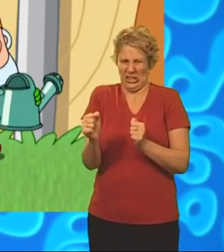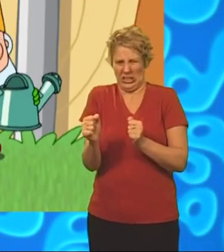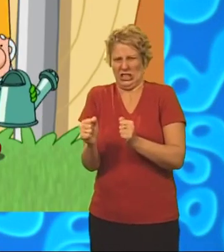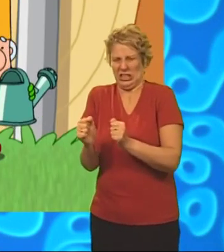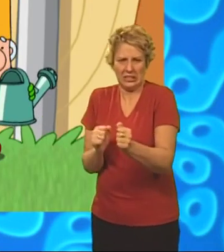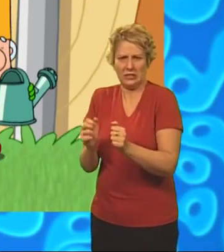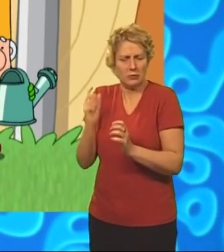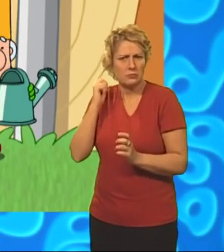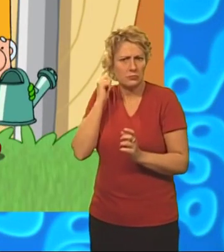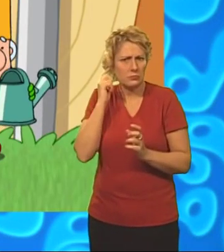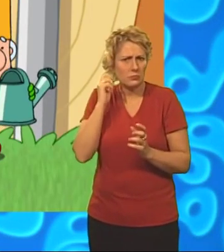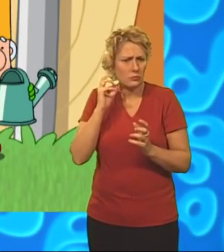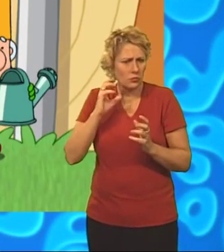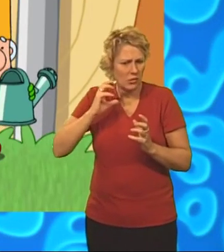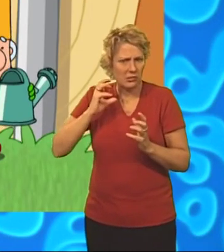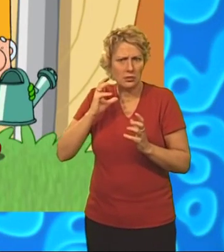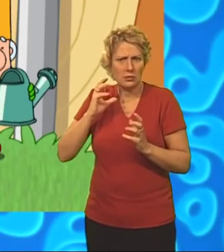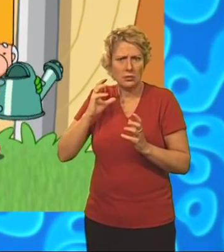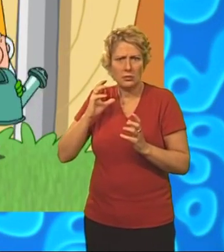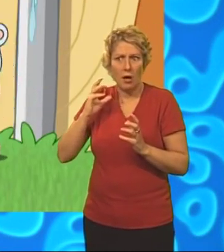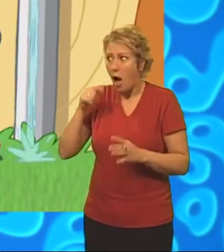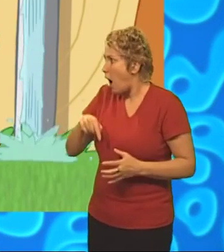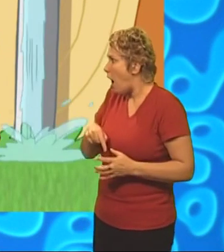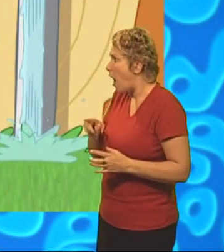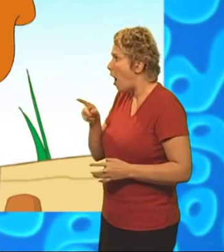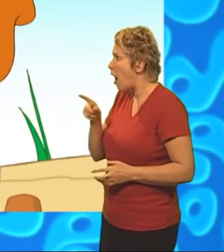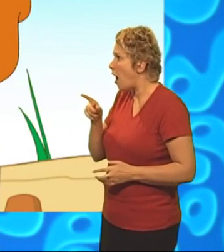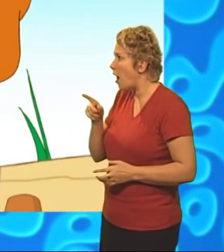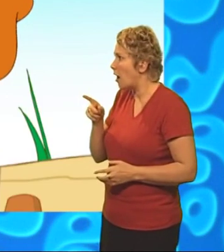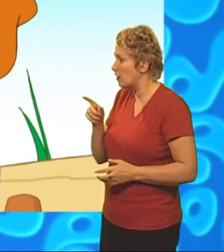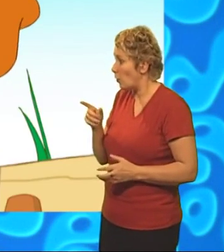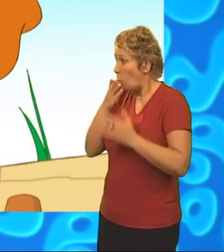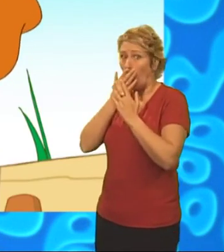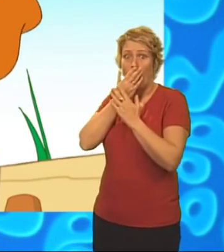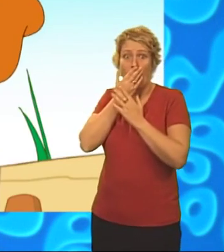Hello. It's coming from... in here. Oh!